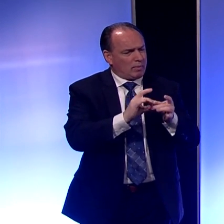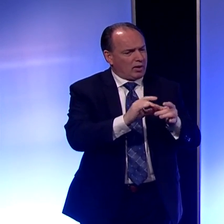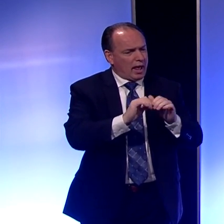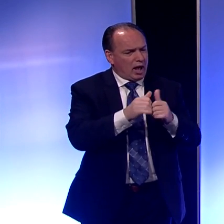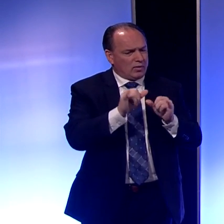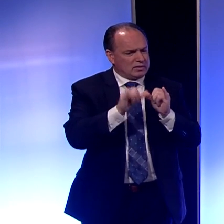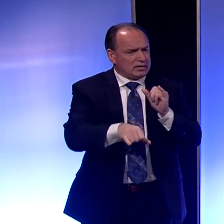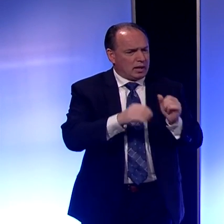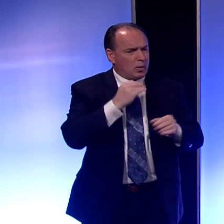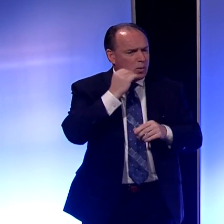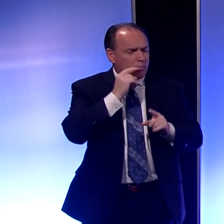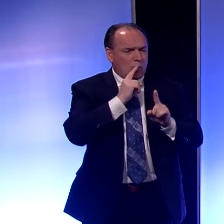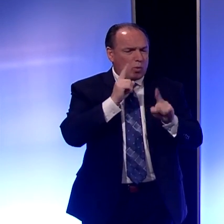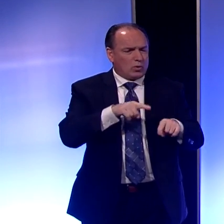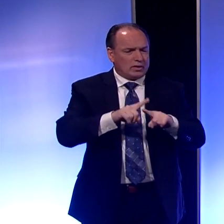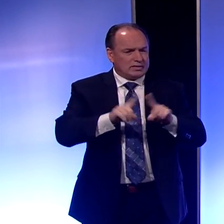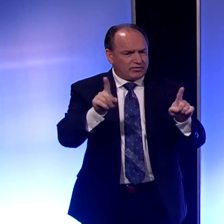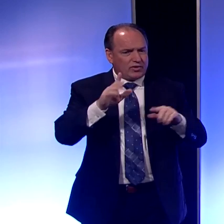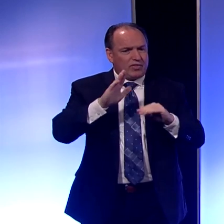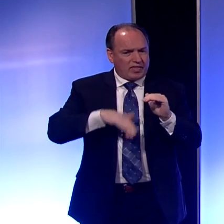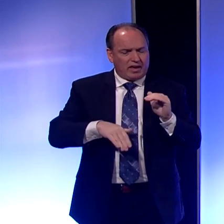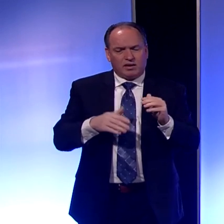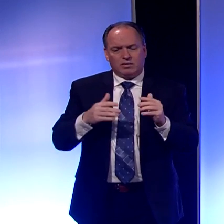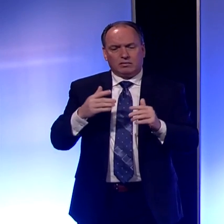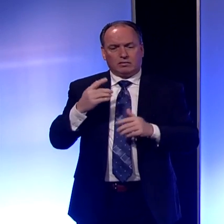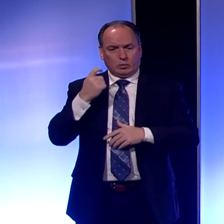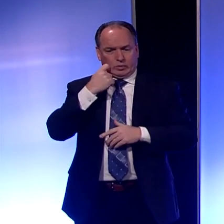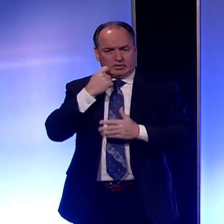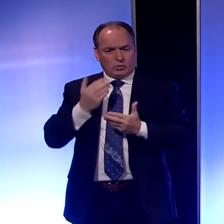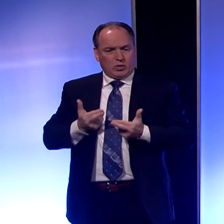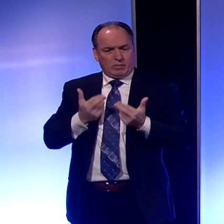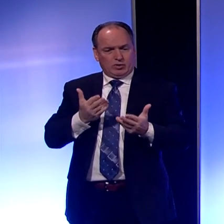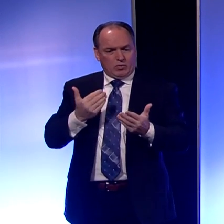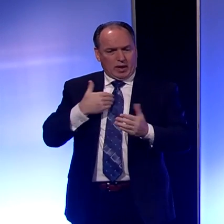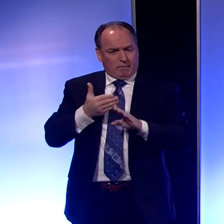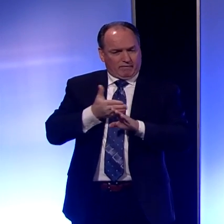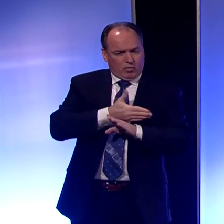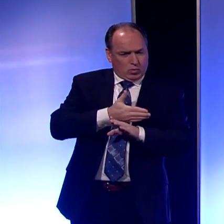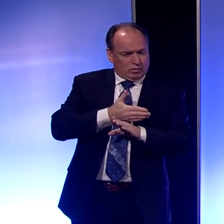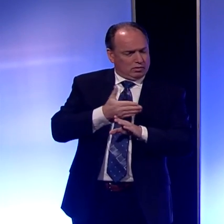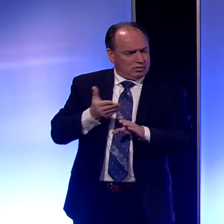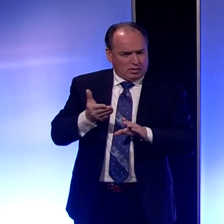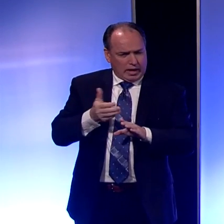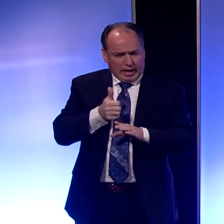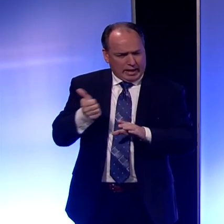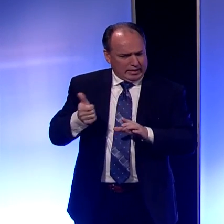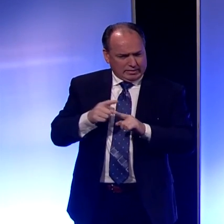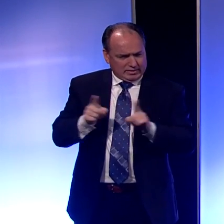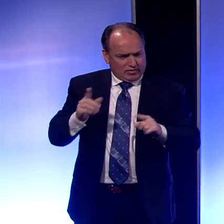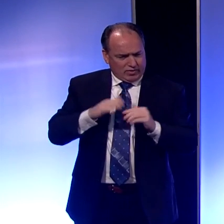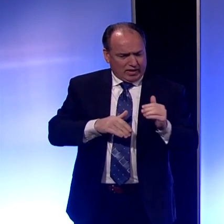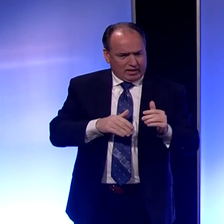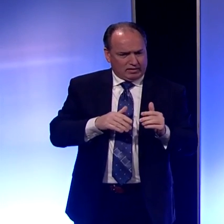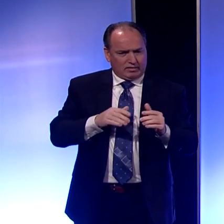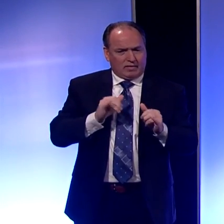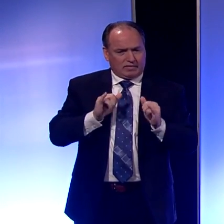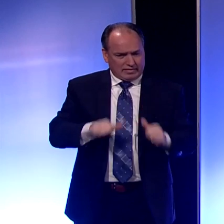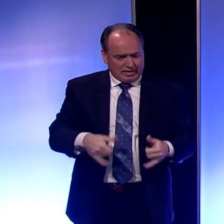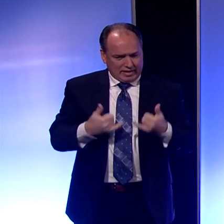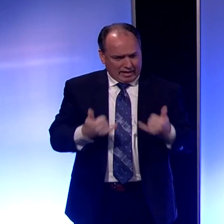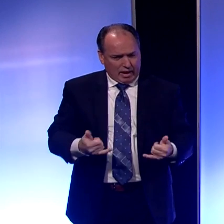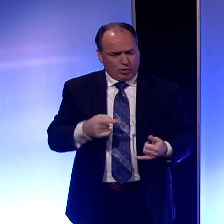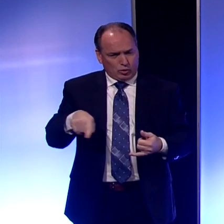-at-home order is different than what the recommendations you had before. Is there any, anything that's different other than that you are ordering